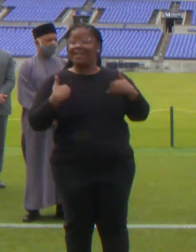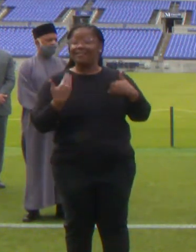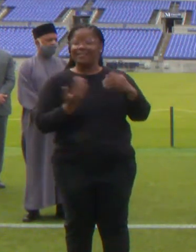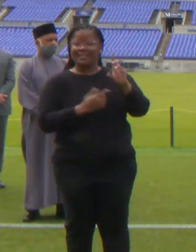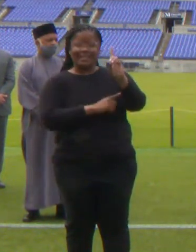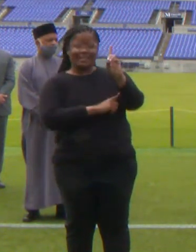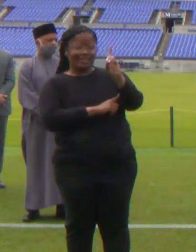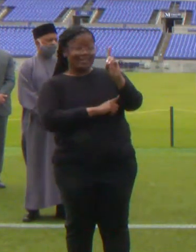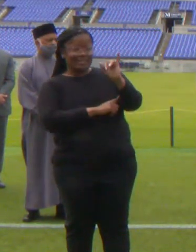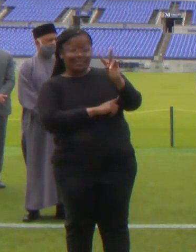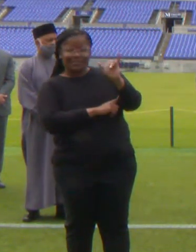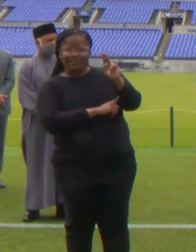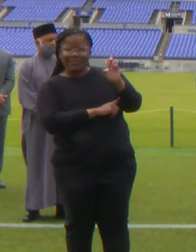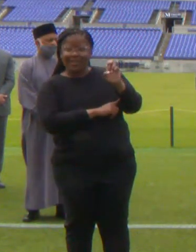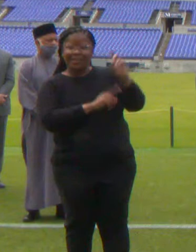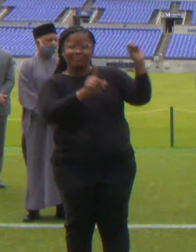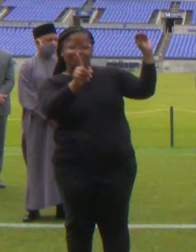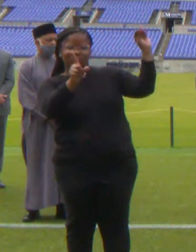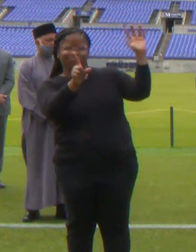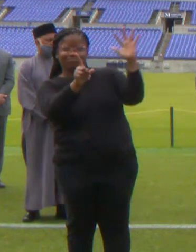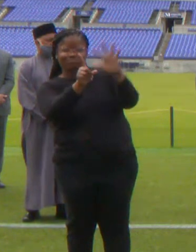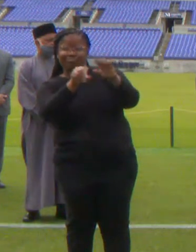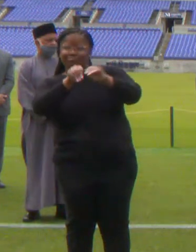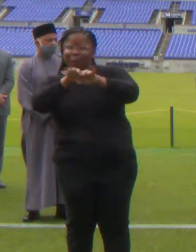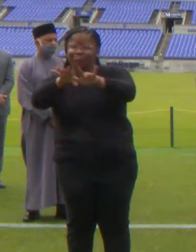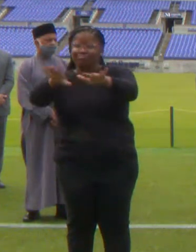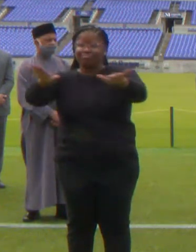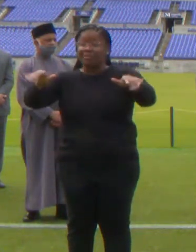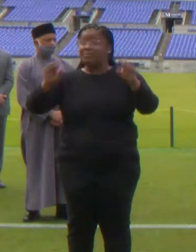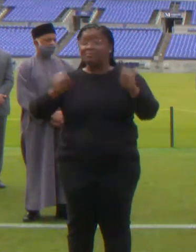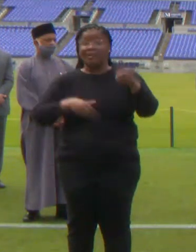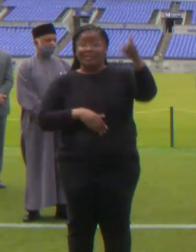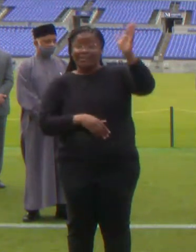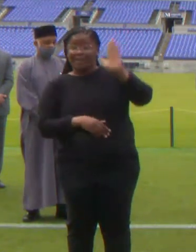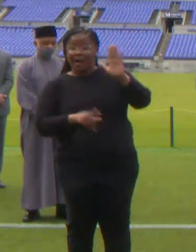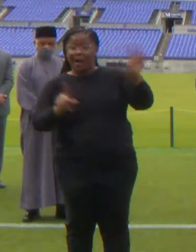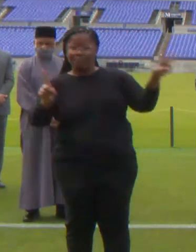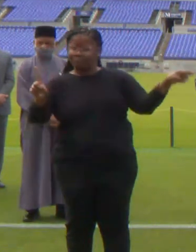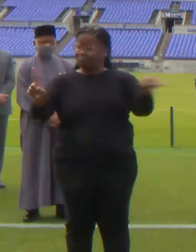May God turn toward you and grant you peace. Amen.